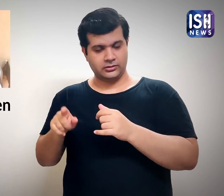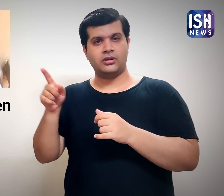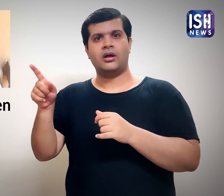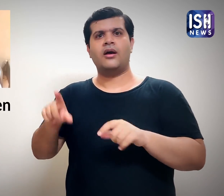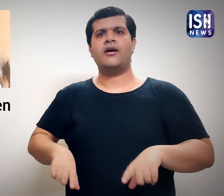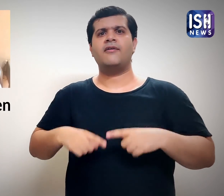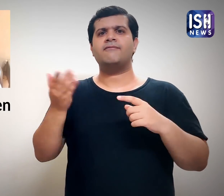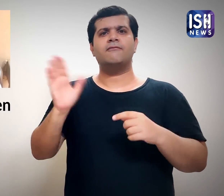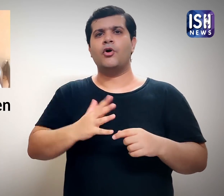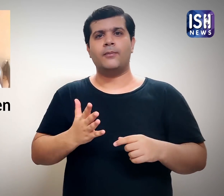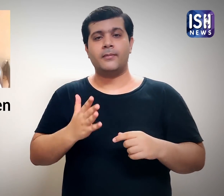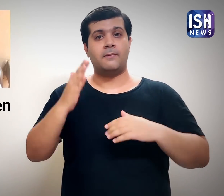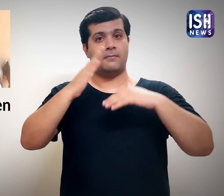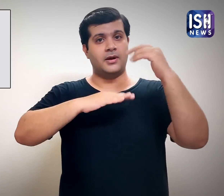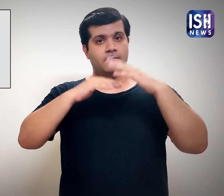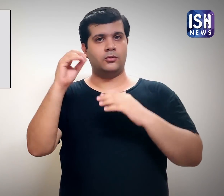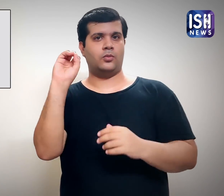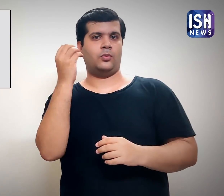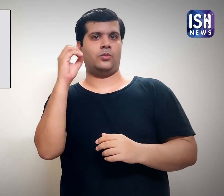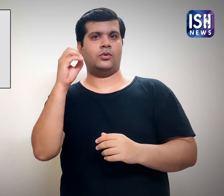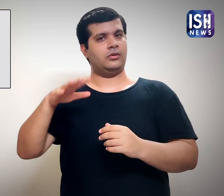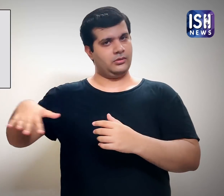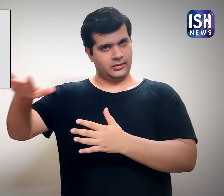is the owner of the poultry farm.